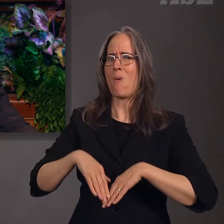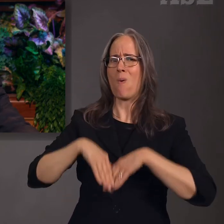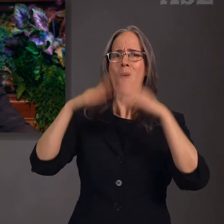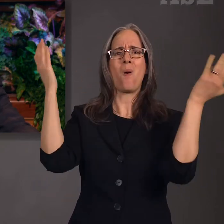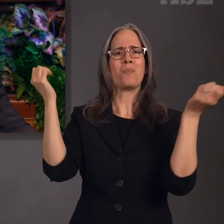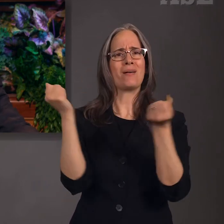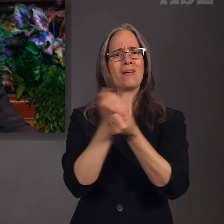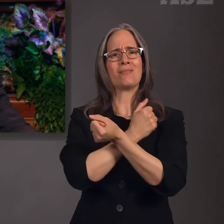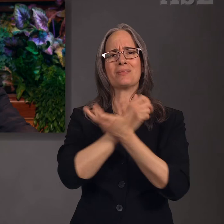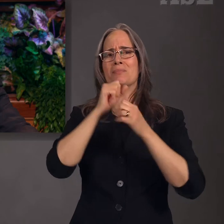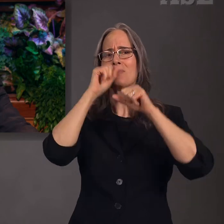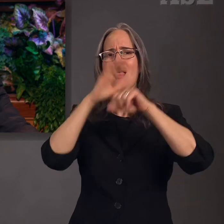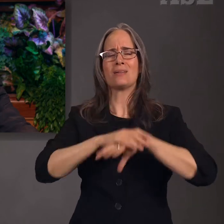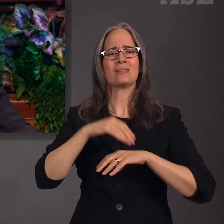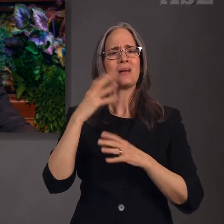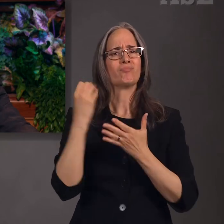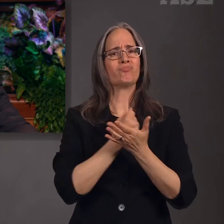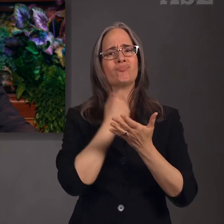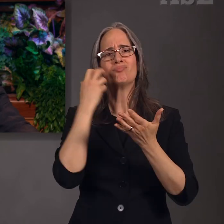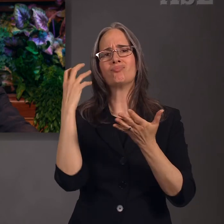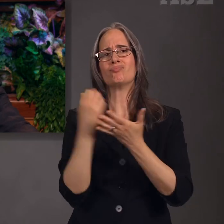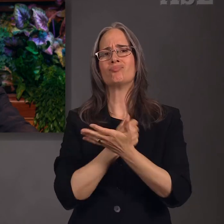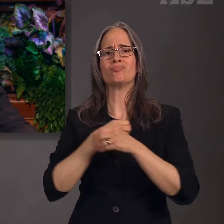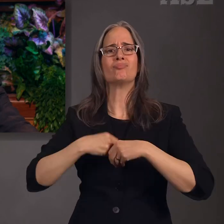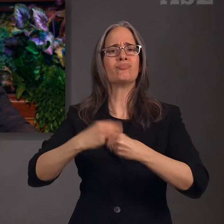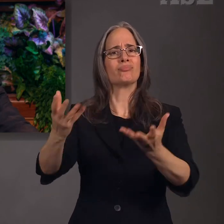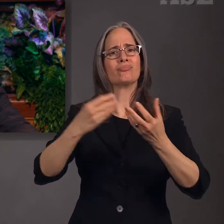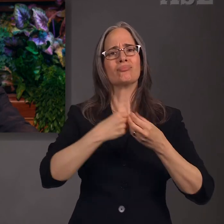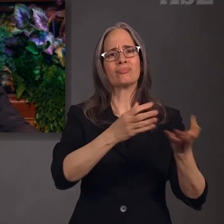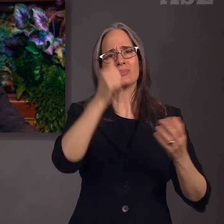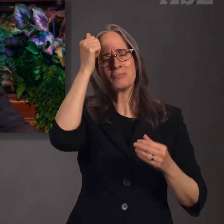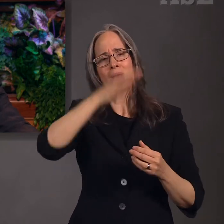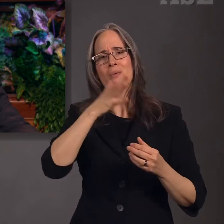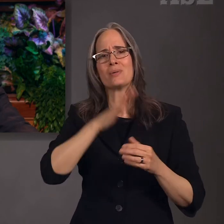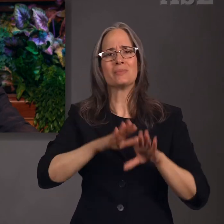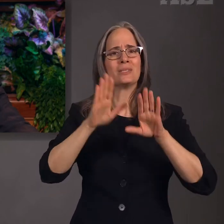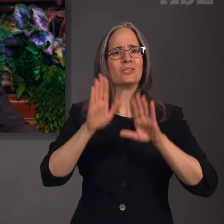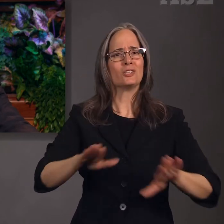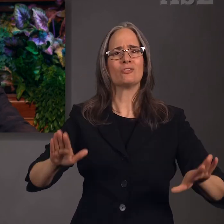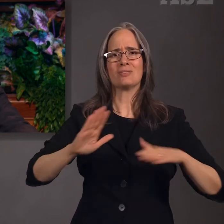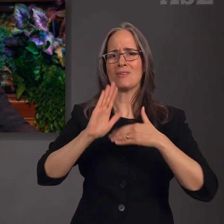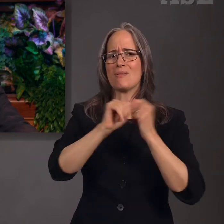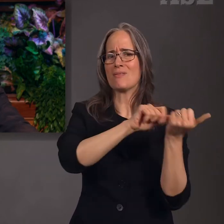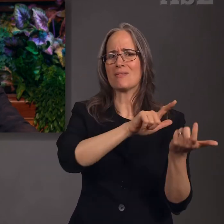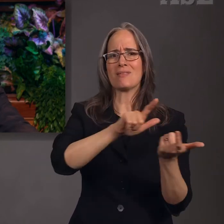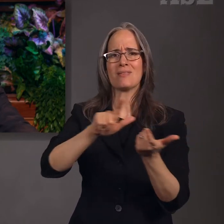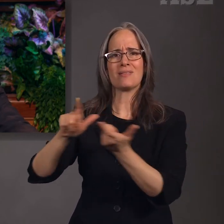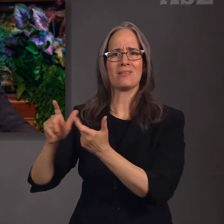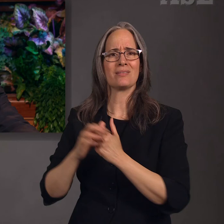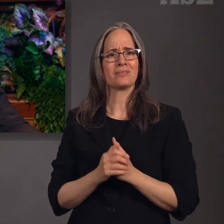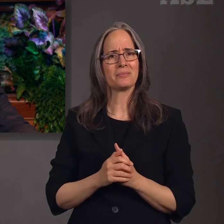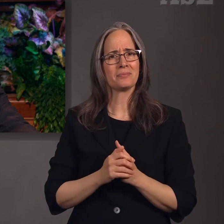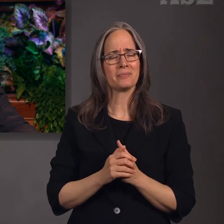spiritual blessing and privilege available to men, women, and children everywhere.